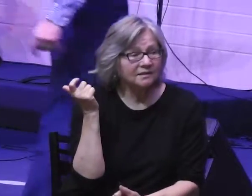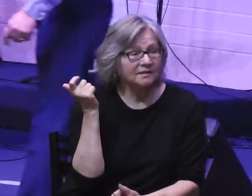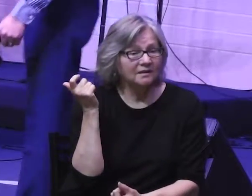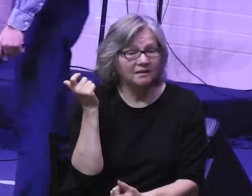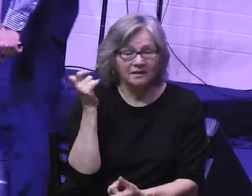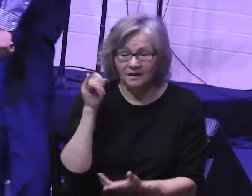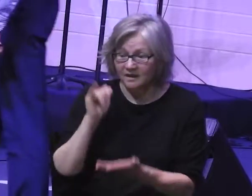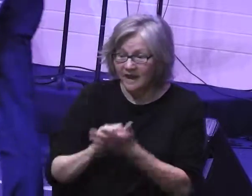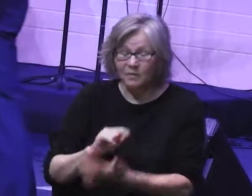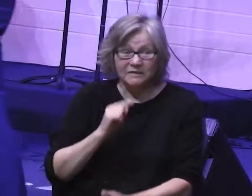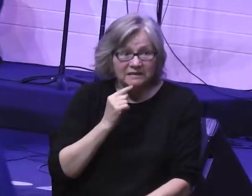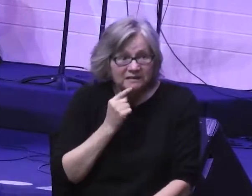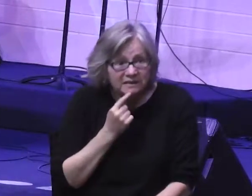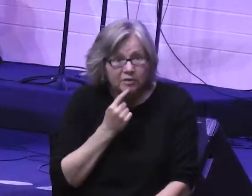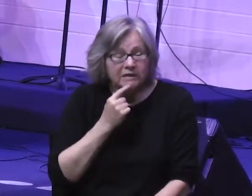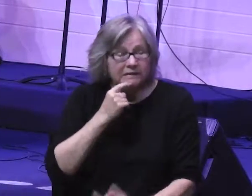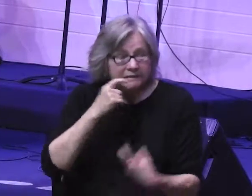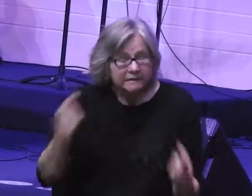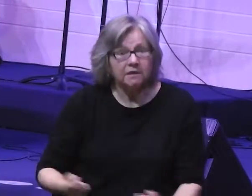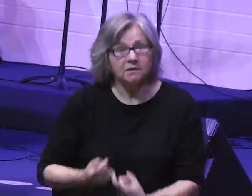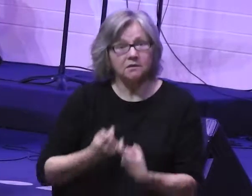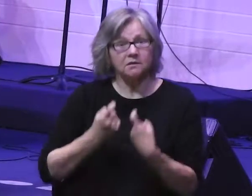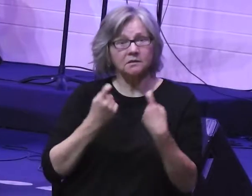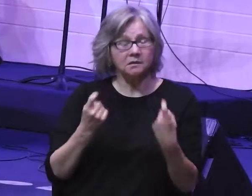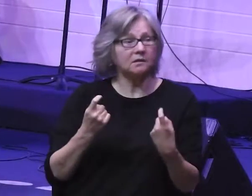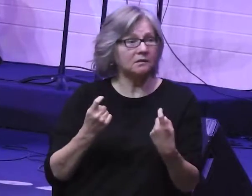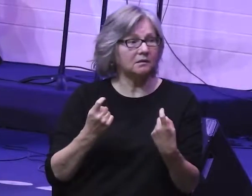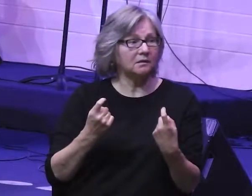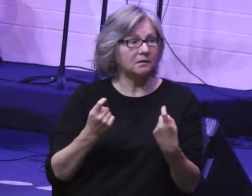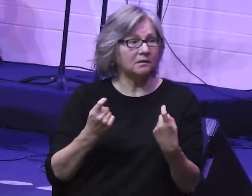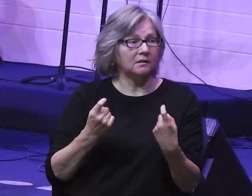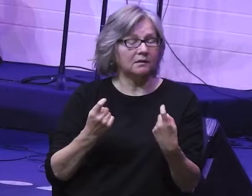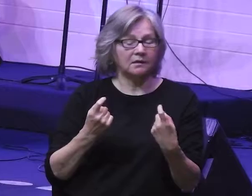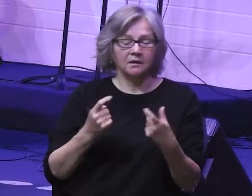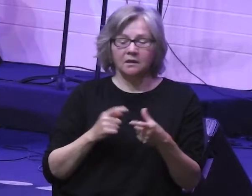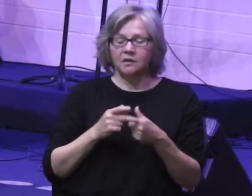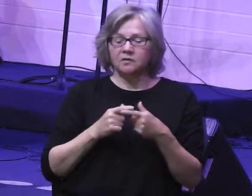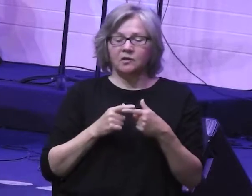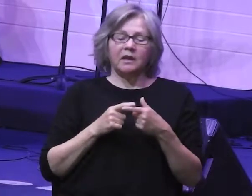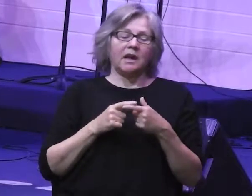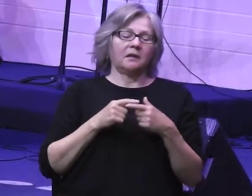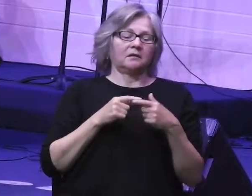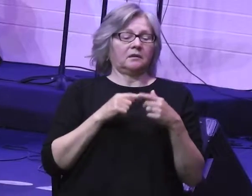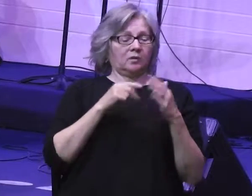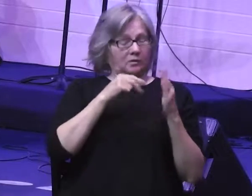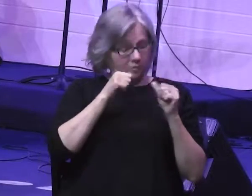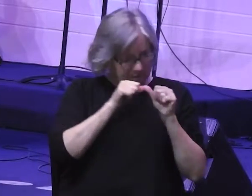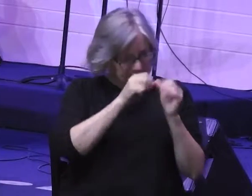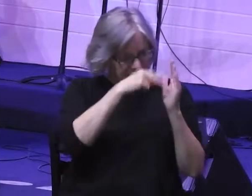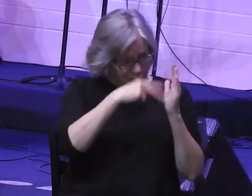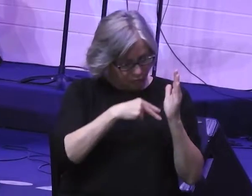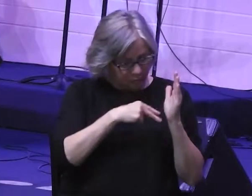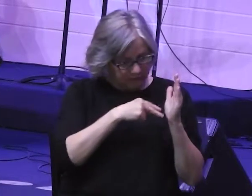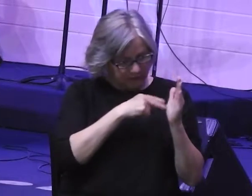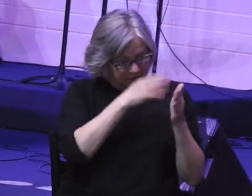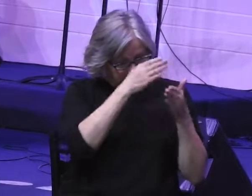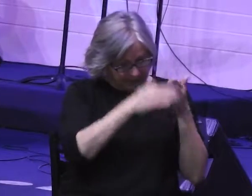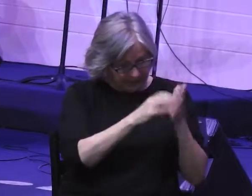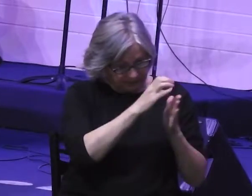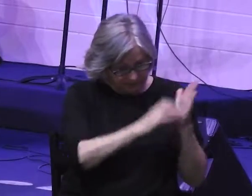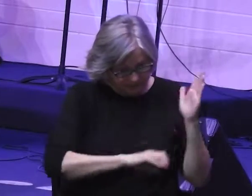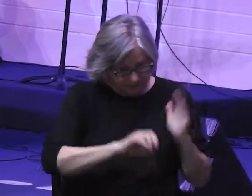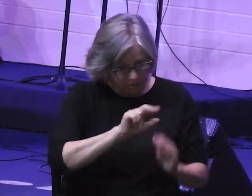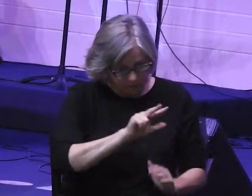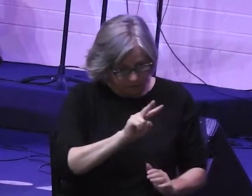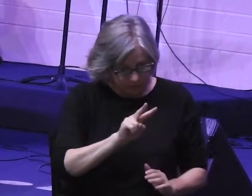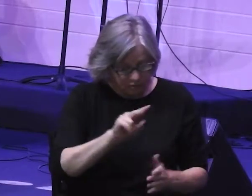because it was such a serious sin. And so when you get to the end of chapter 32, this kind